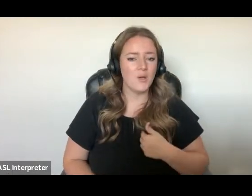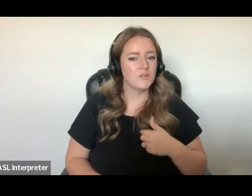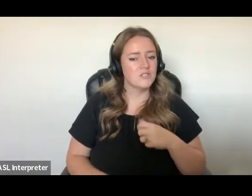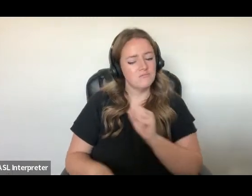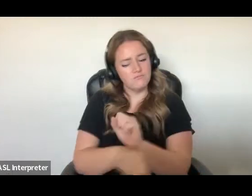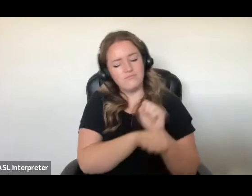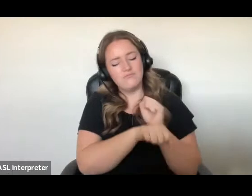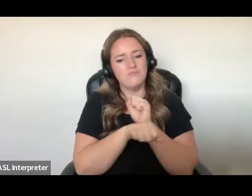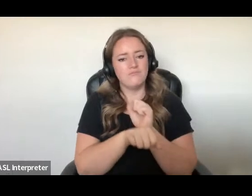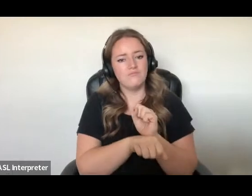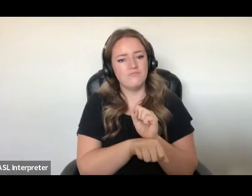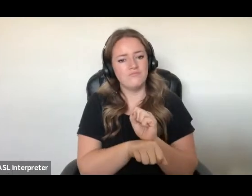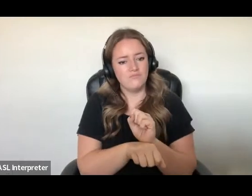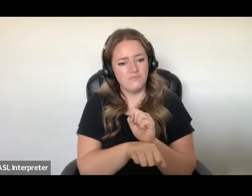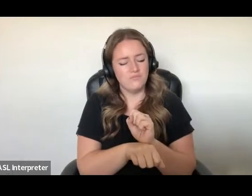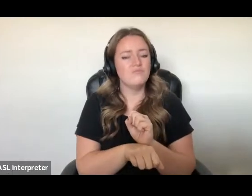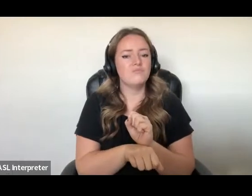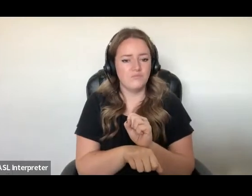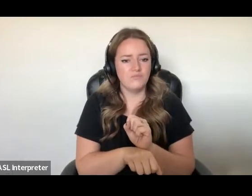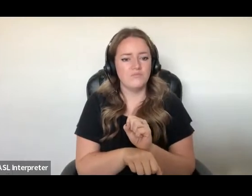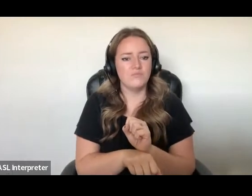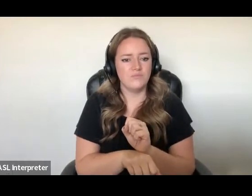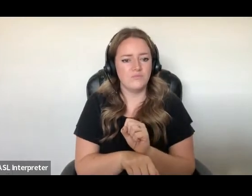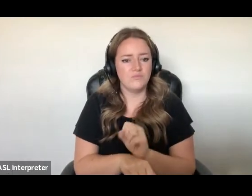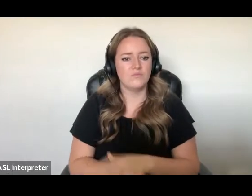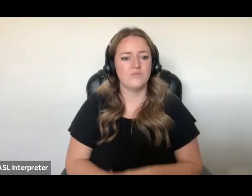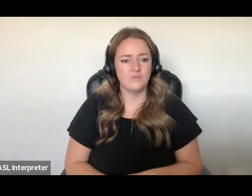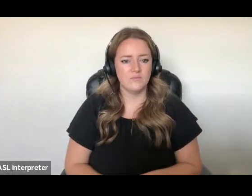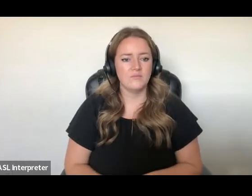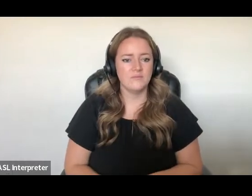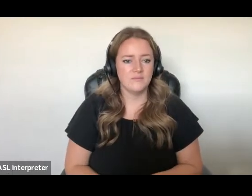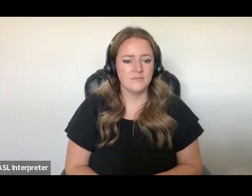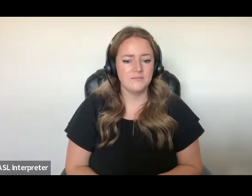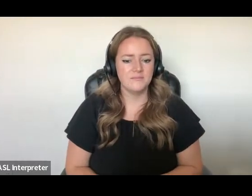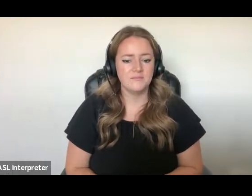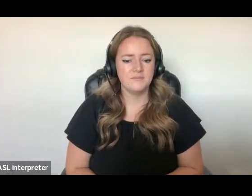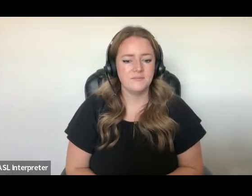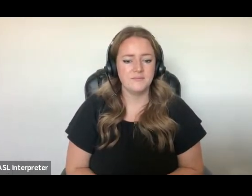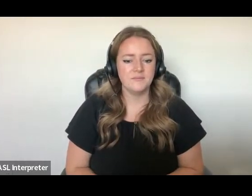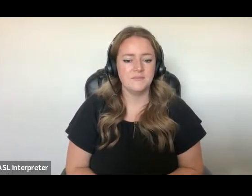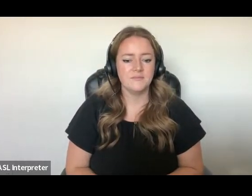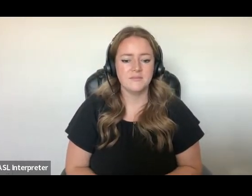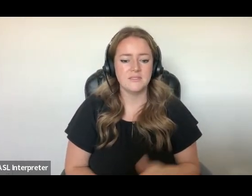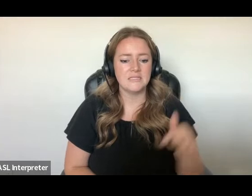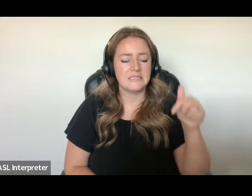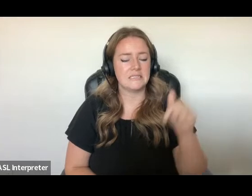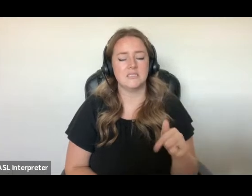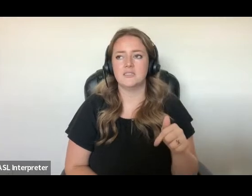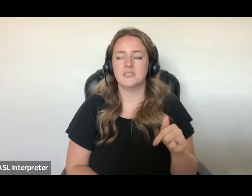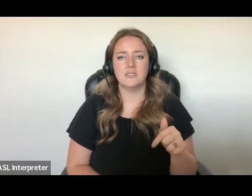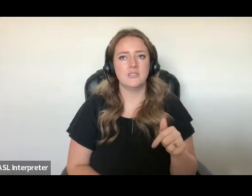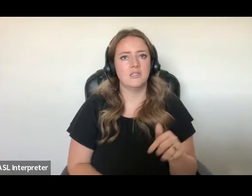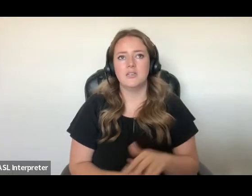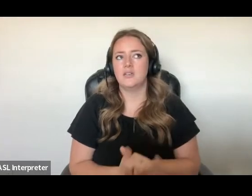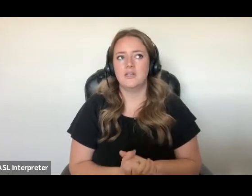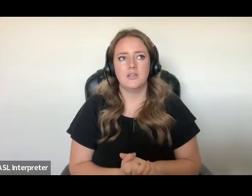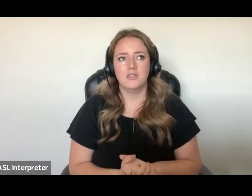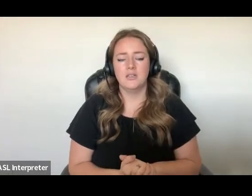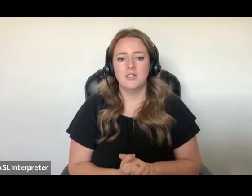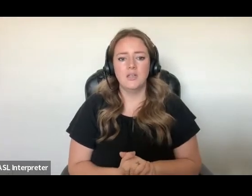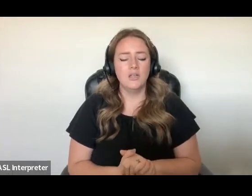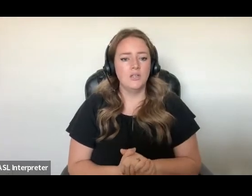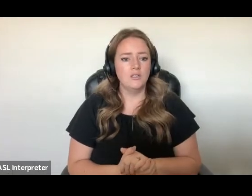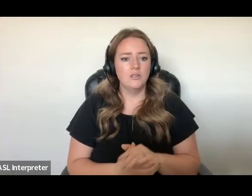and shackled and stripped-shared. This was absolutely humiliating and